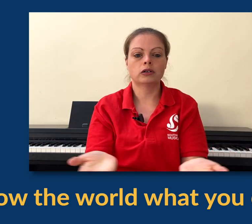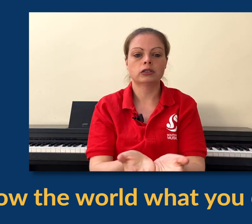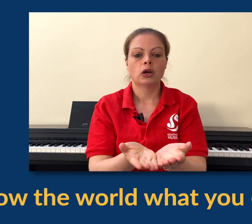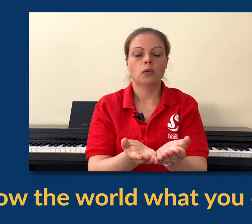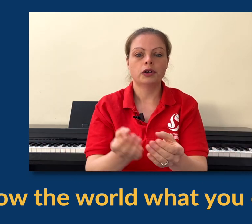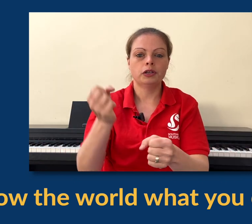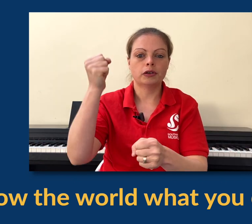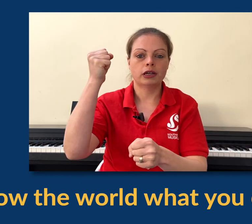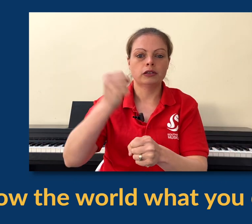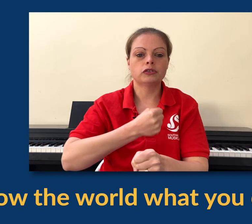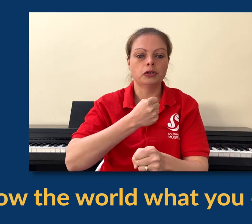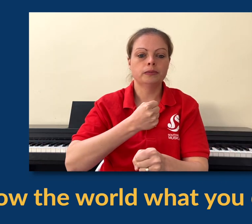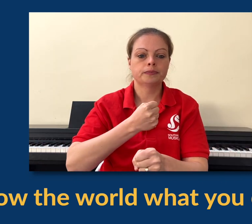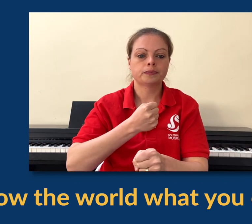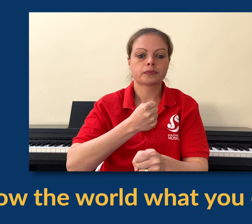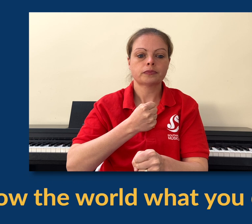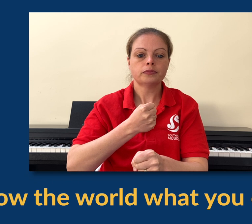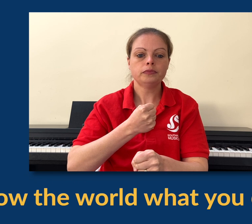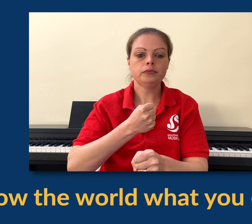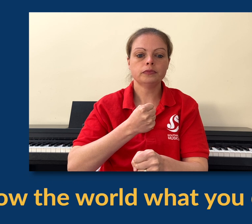world what you can do.